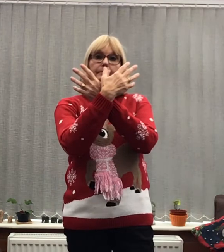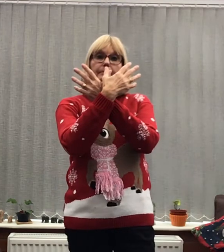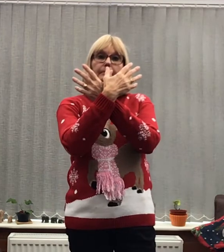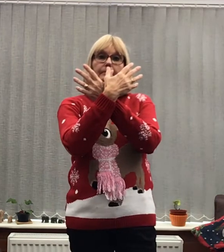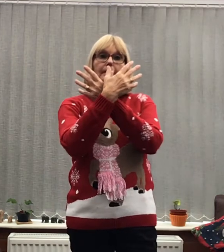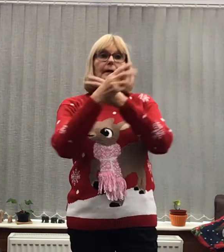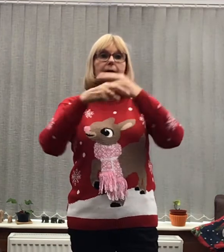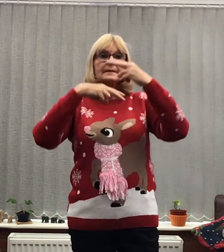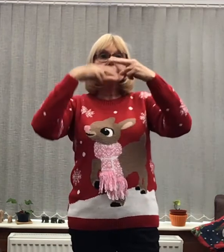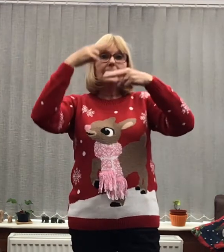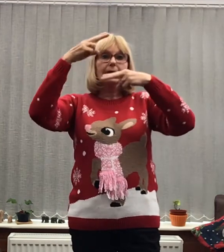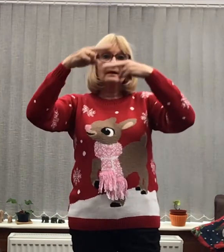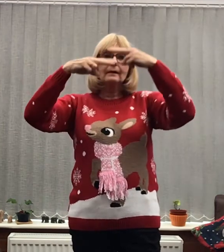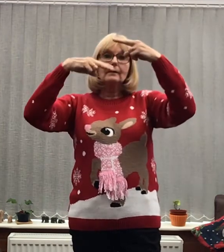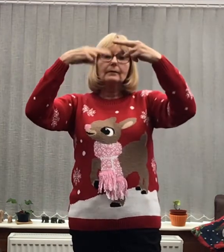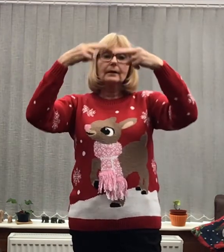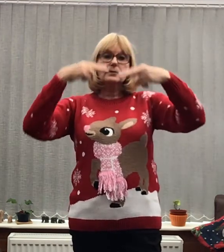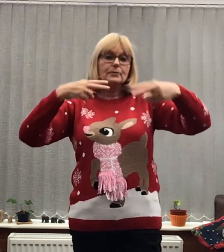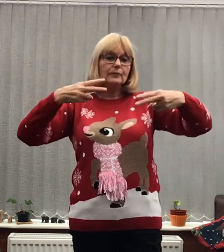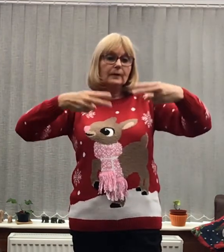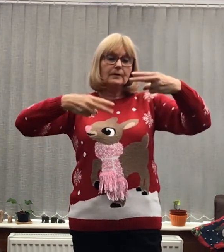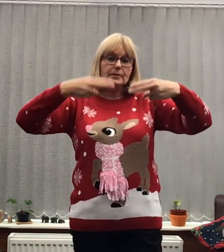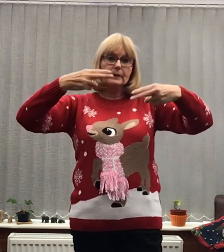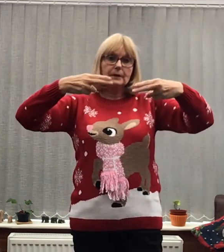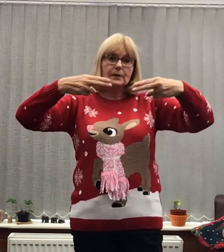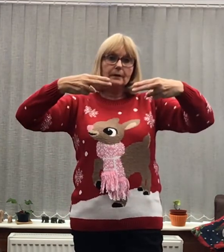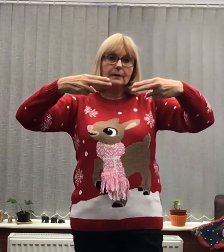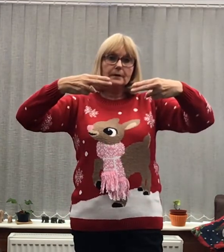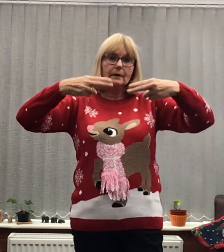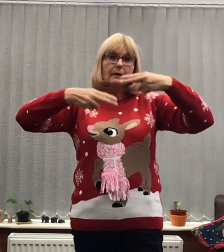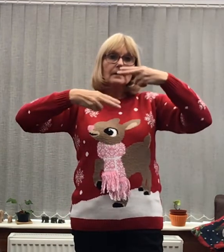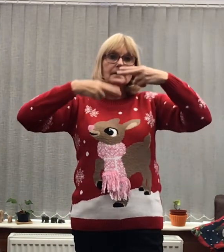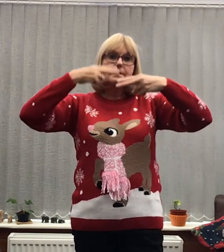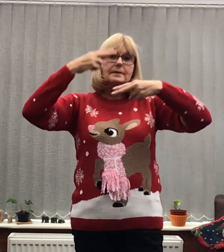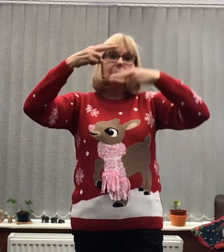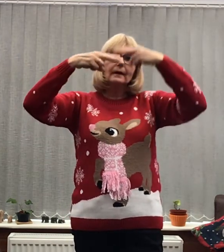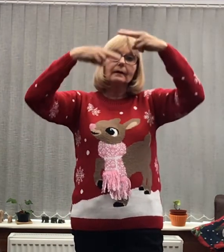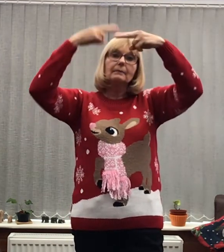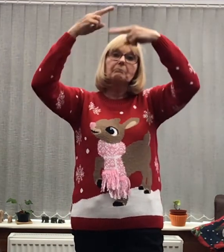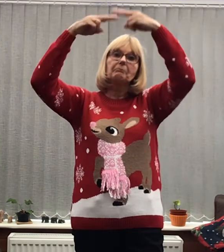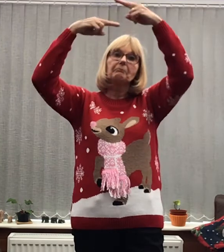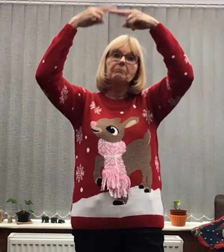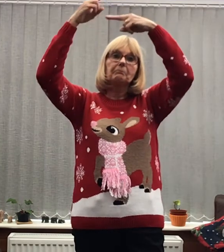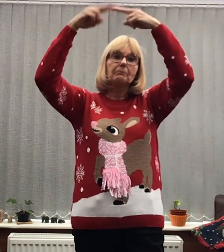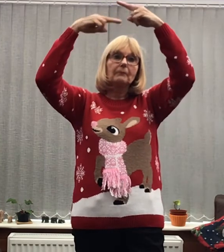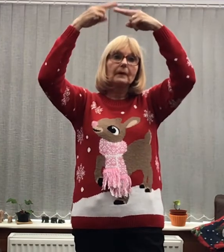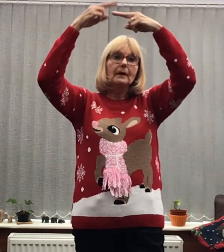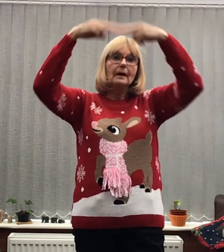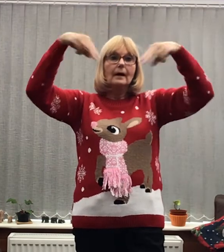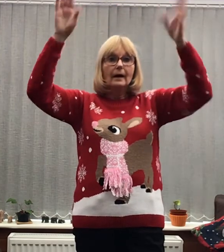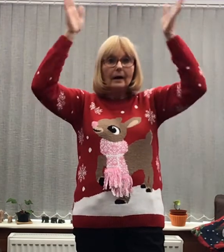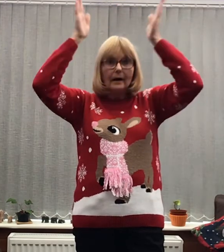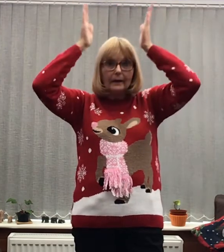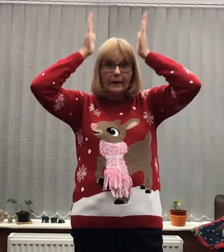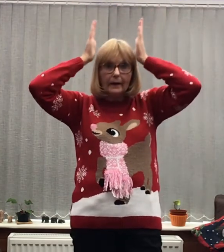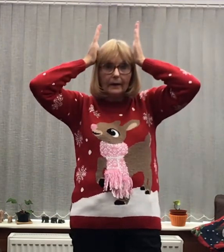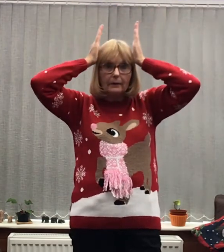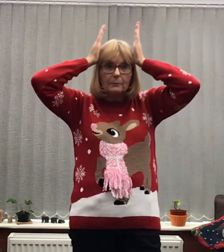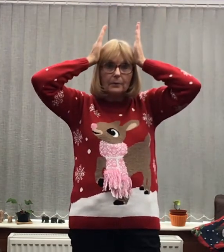Sing Right Two fingers on each hand Sing King king king Put the